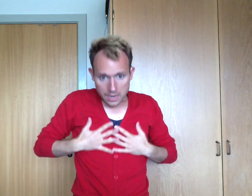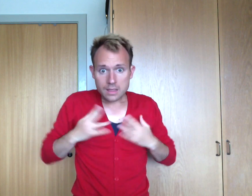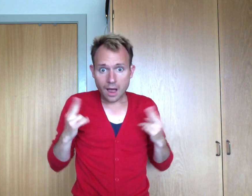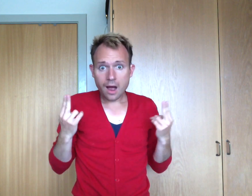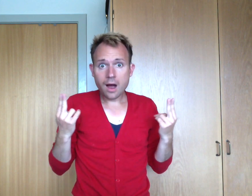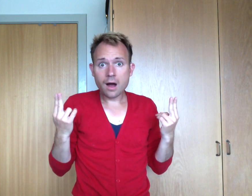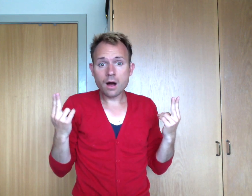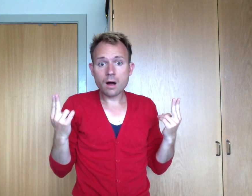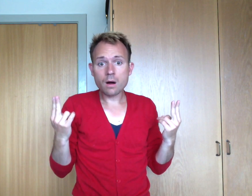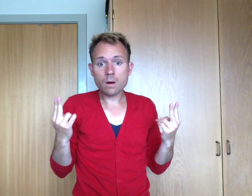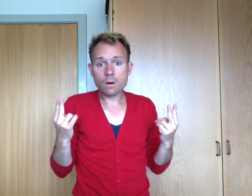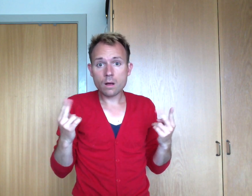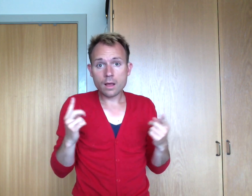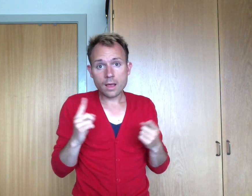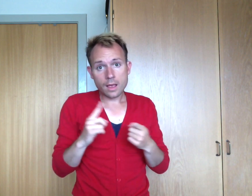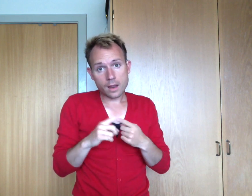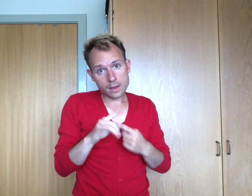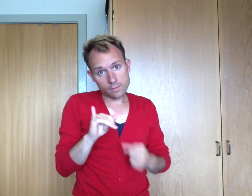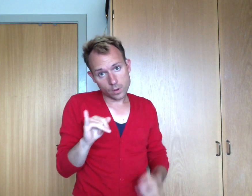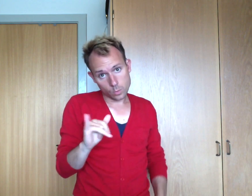now And if we